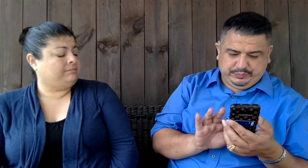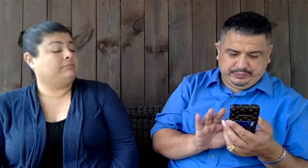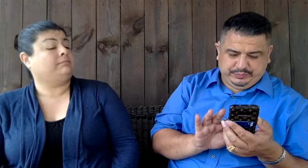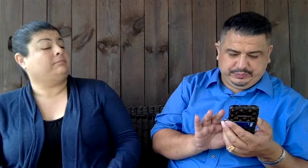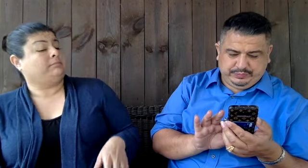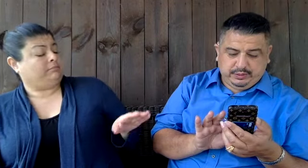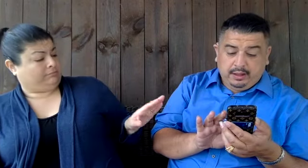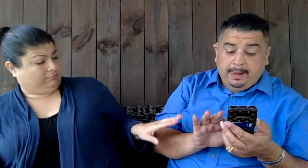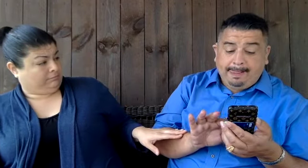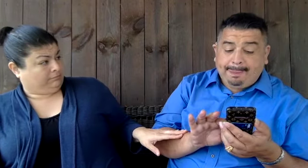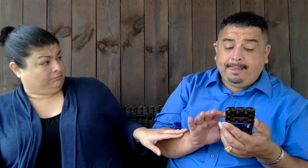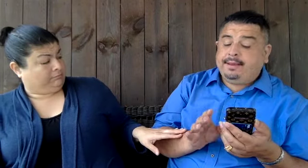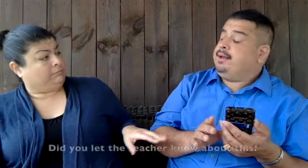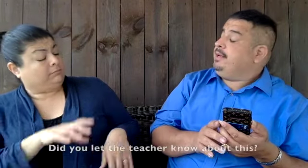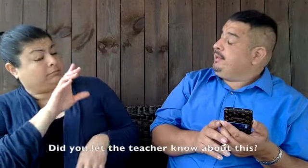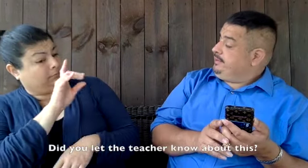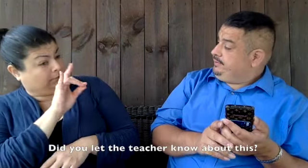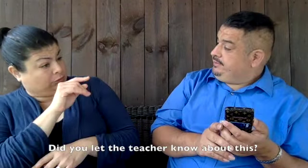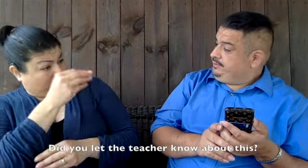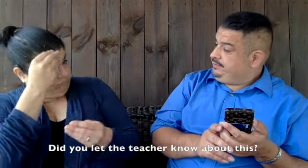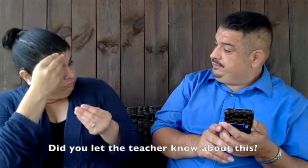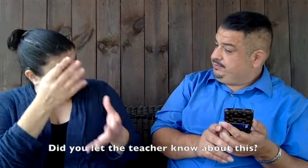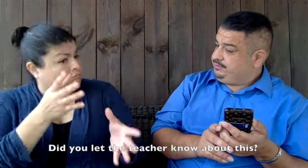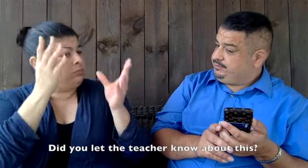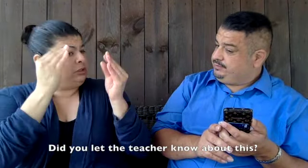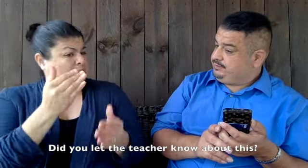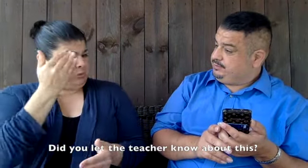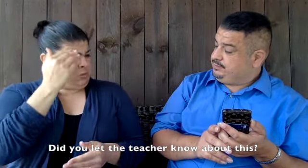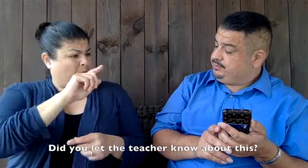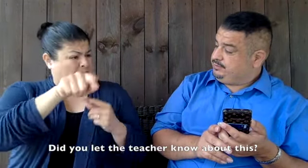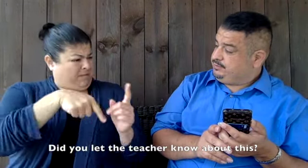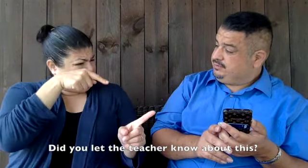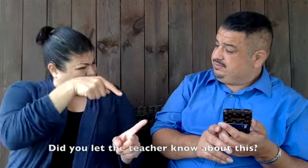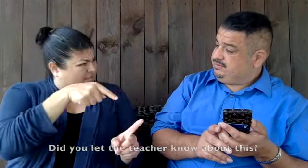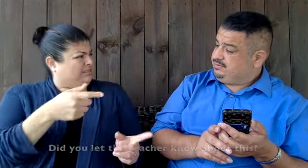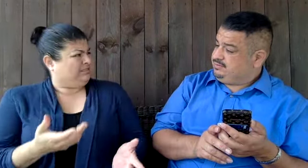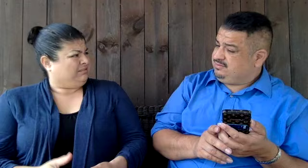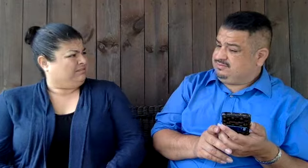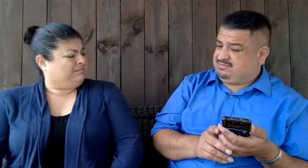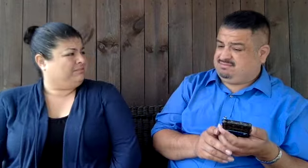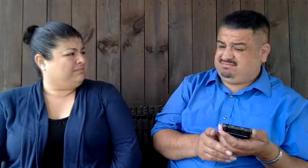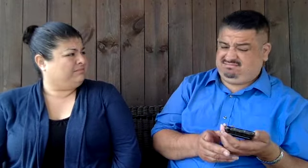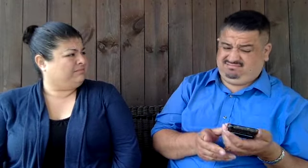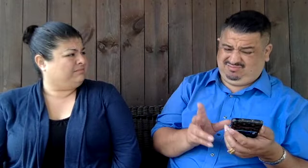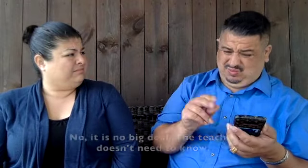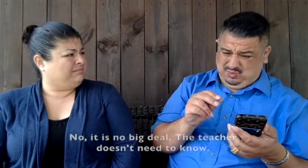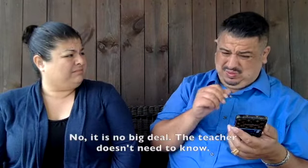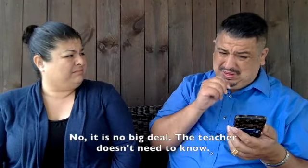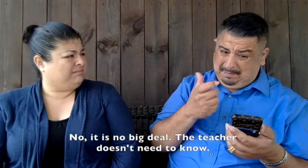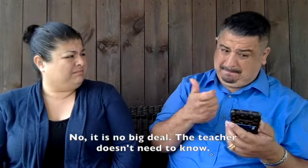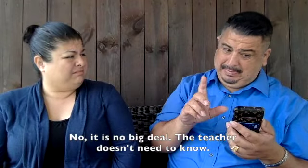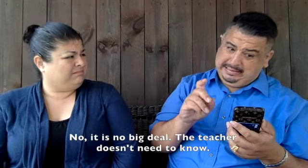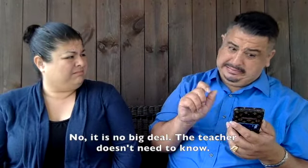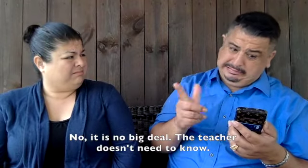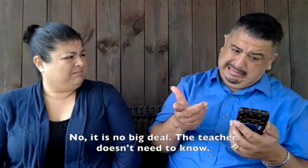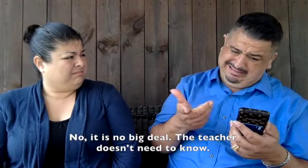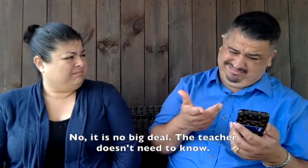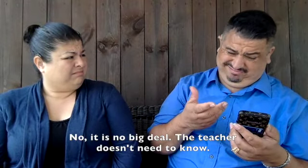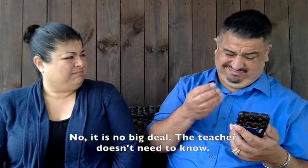did you let the teacher know about this no it's not a big deal